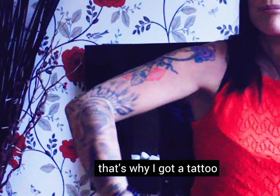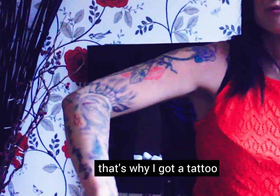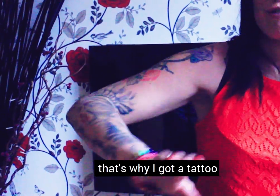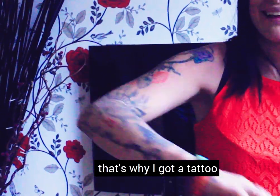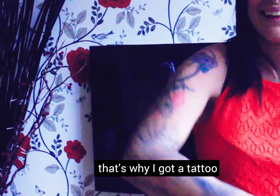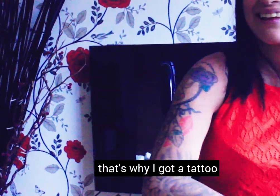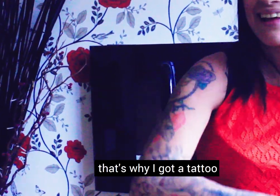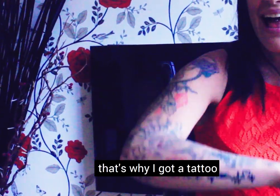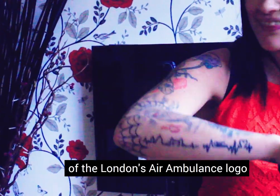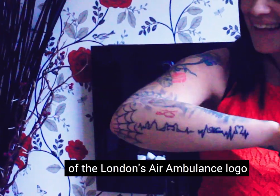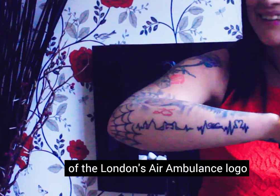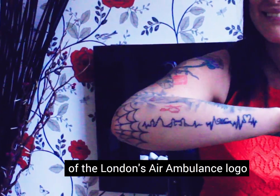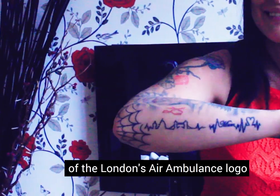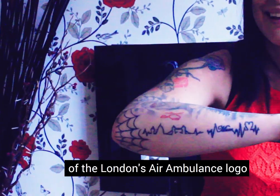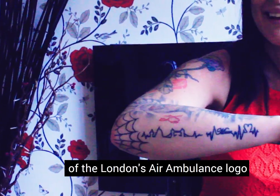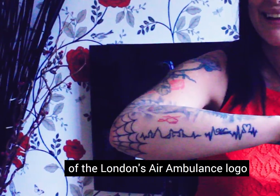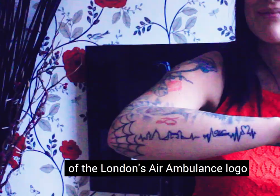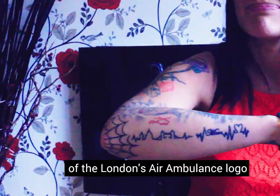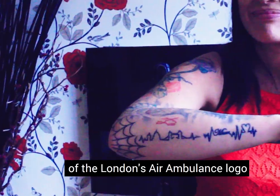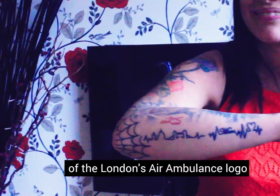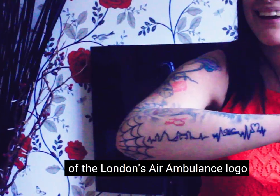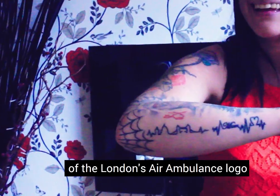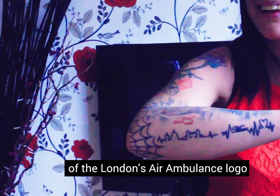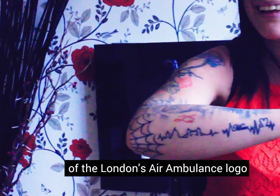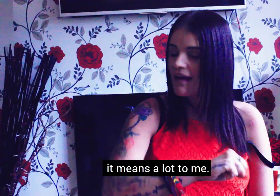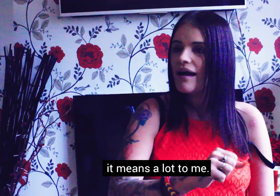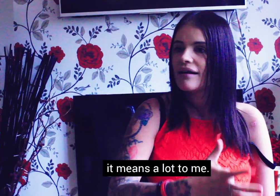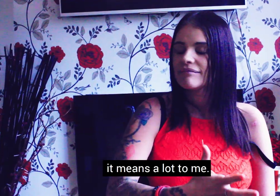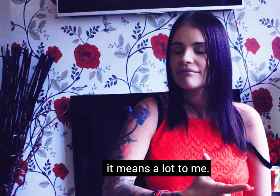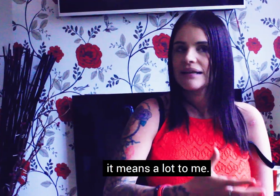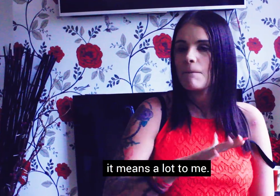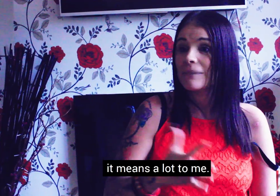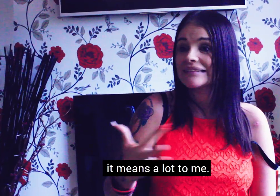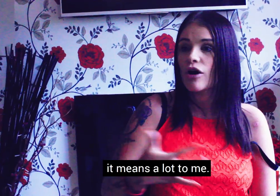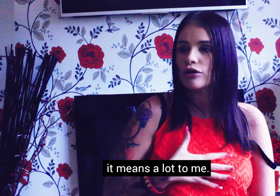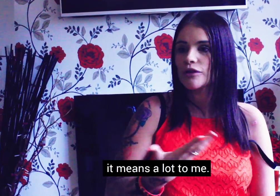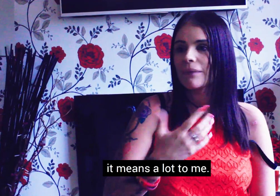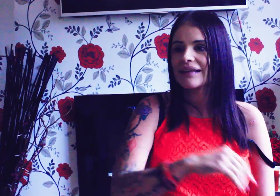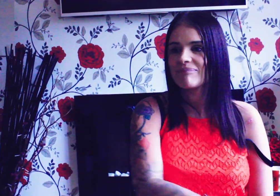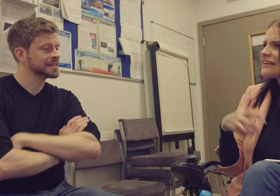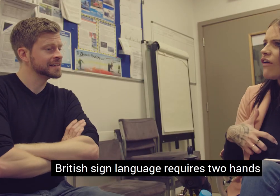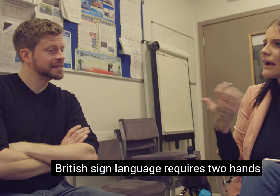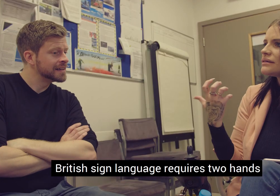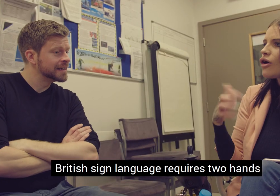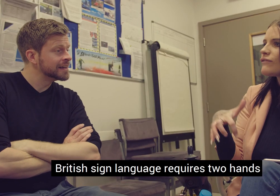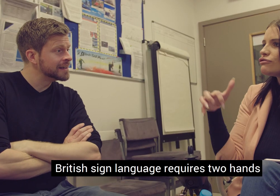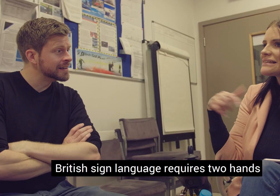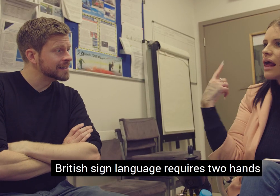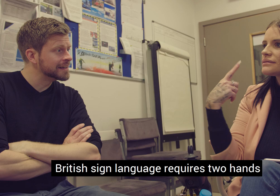That's why I got a tattoo of the London's Air Ambulance logo. It means a lot to me. Obviously, British Sign Language requires two